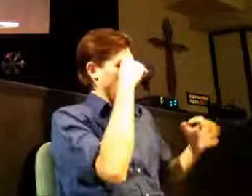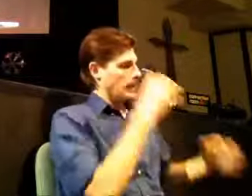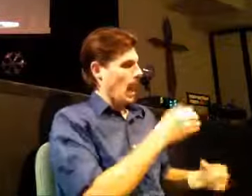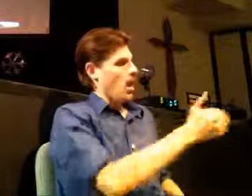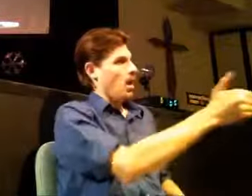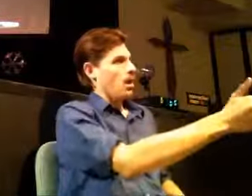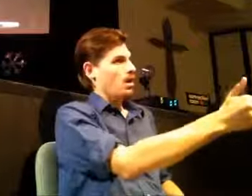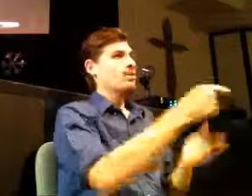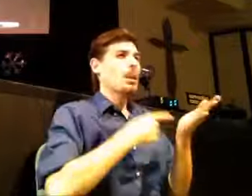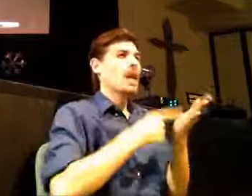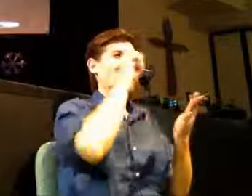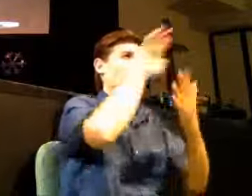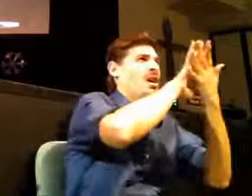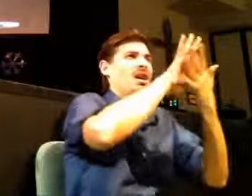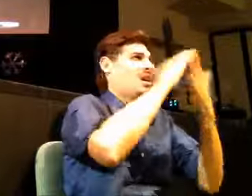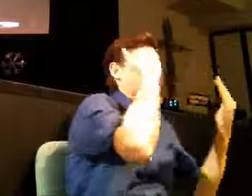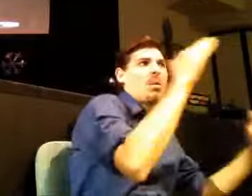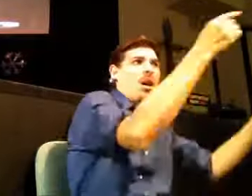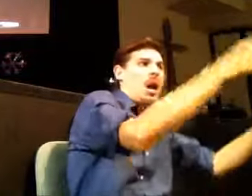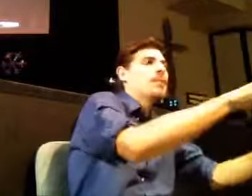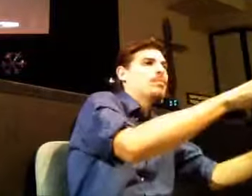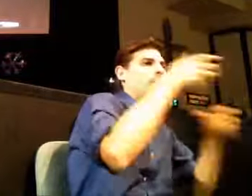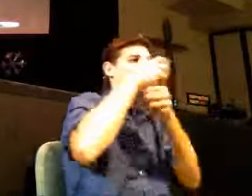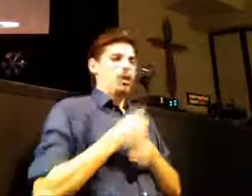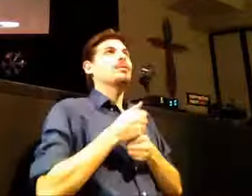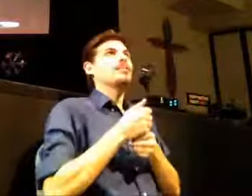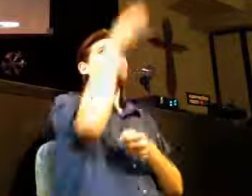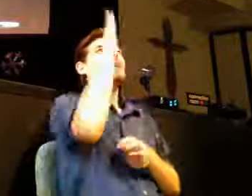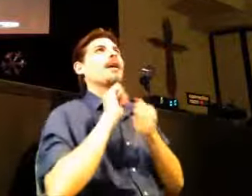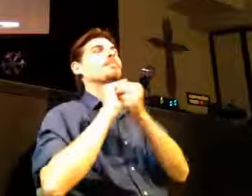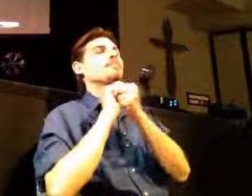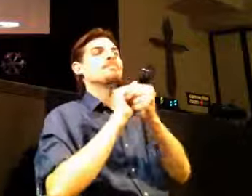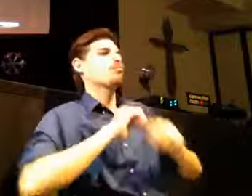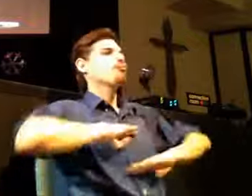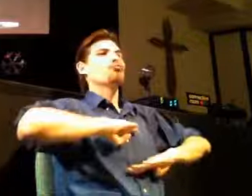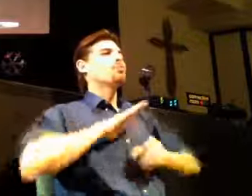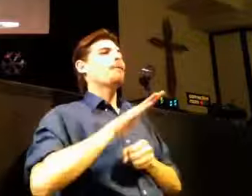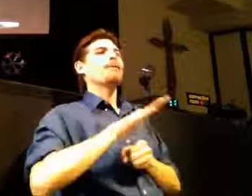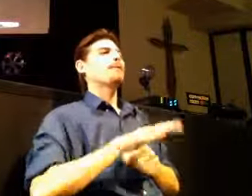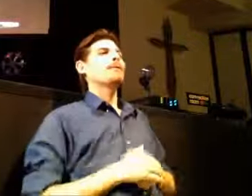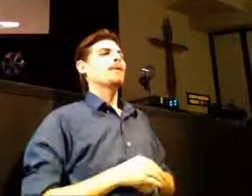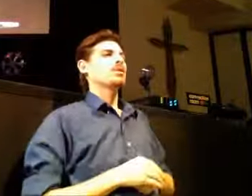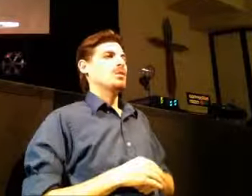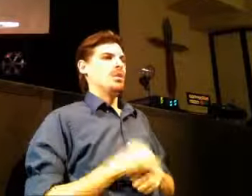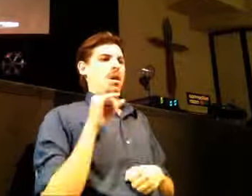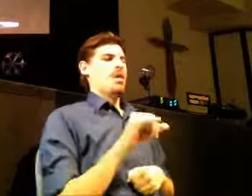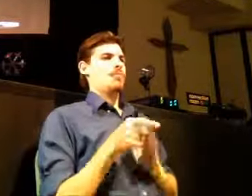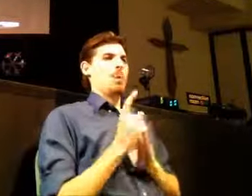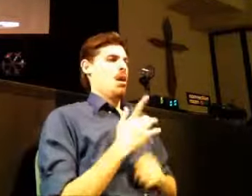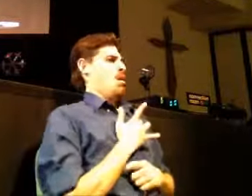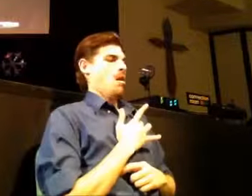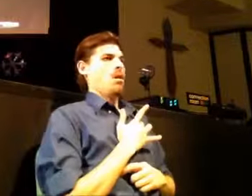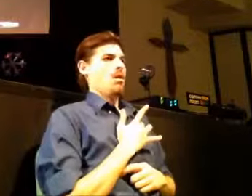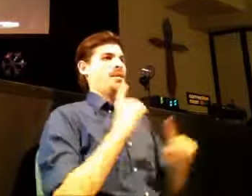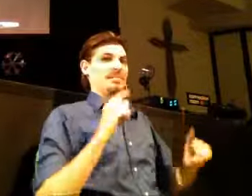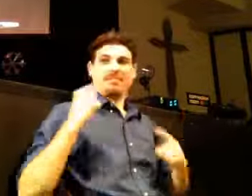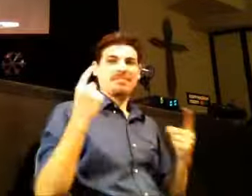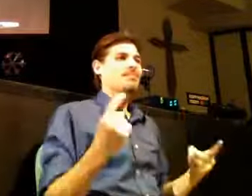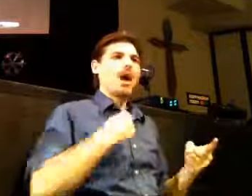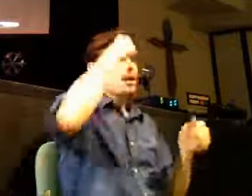without certain you do anything other than I am with you and that is enough. And I've kind carried that in a lot of things in life in different situations, moments where I want to control something, something